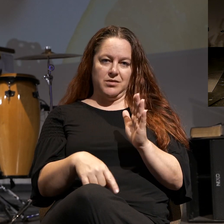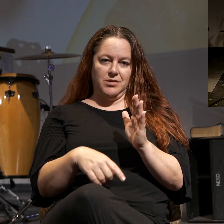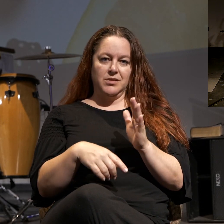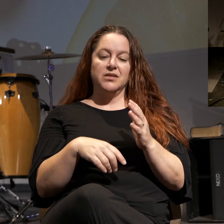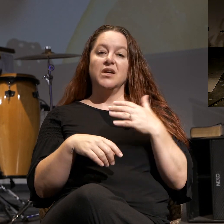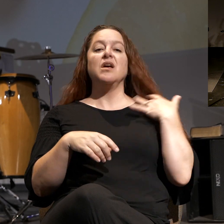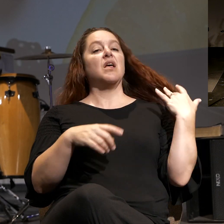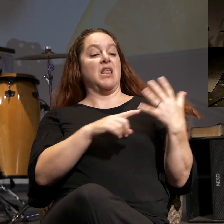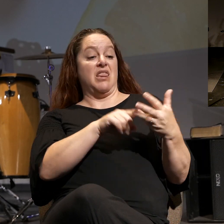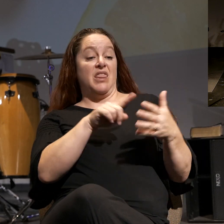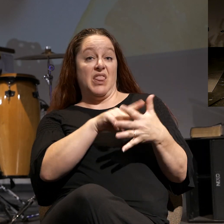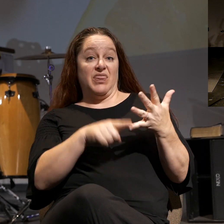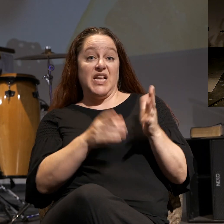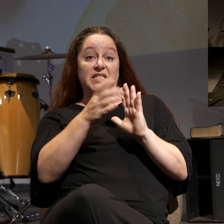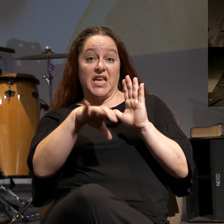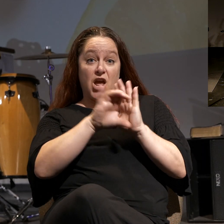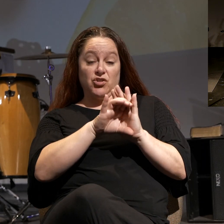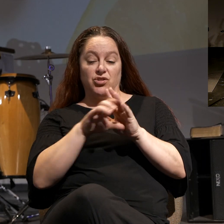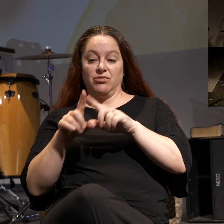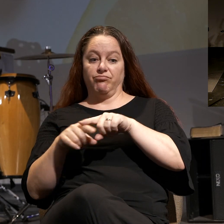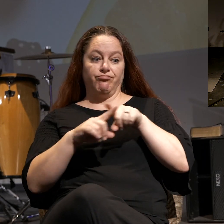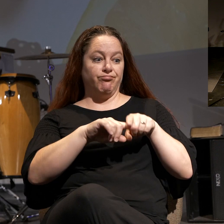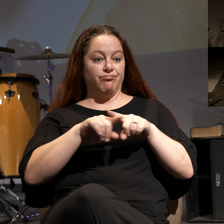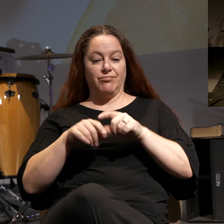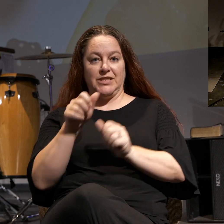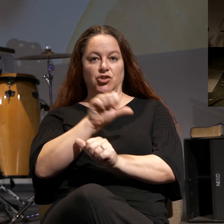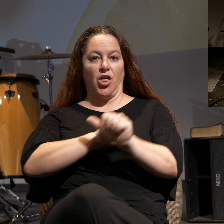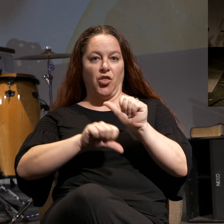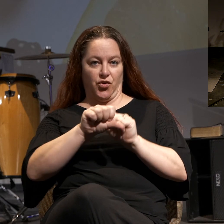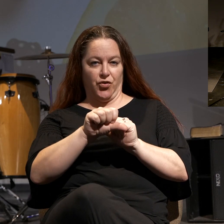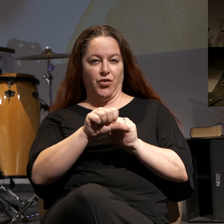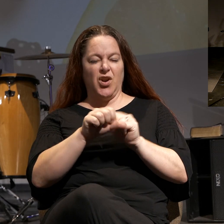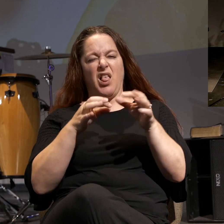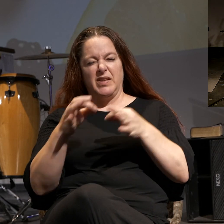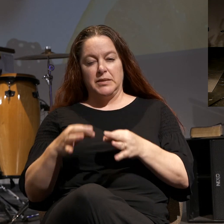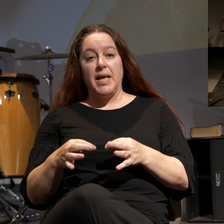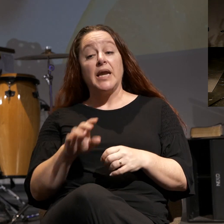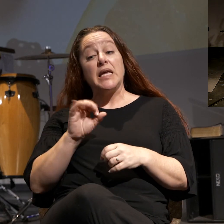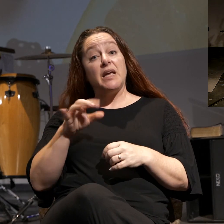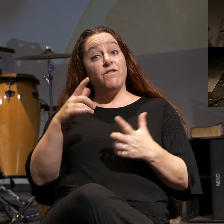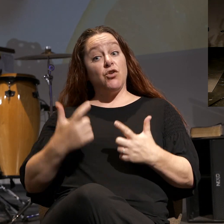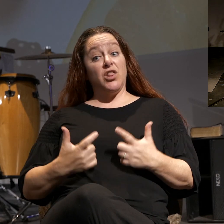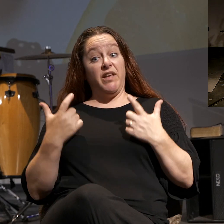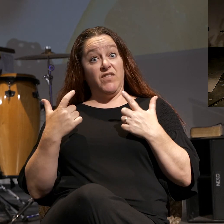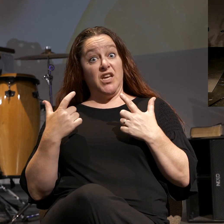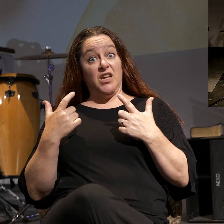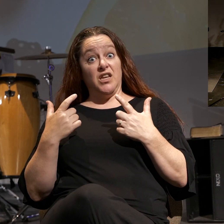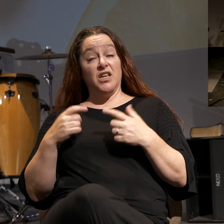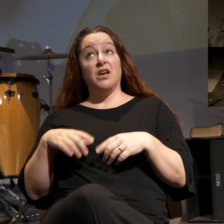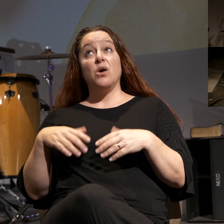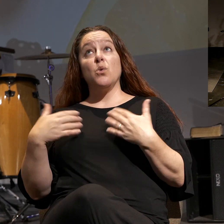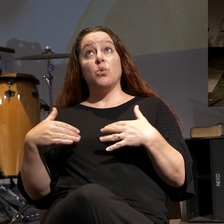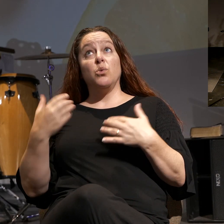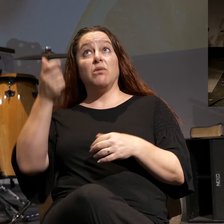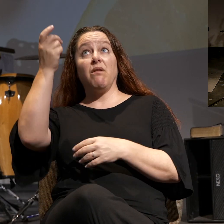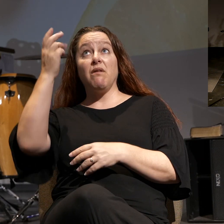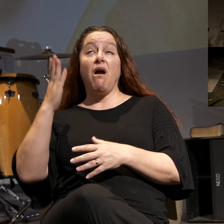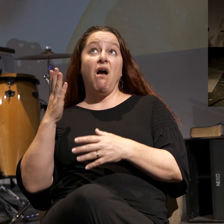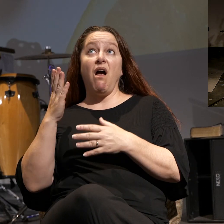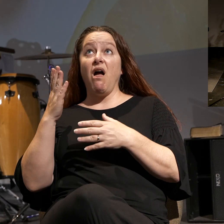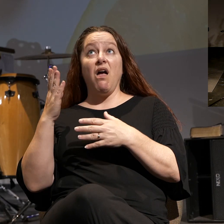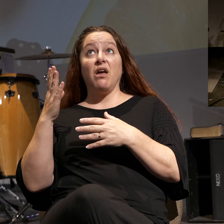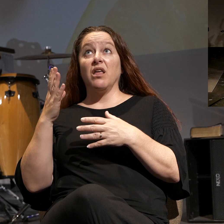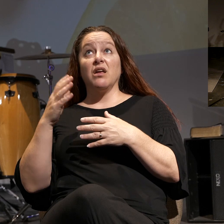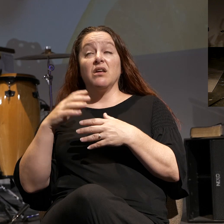These character traits are interdependent upon each other. Let me explain that for you. If you are living in the reality of God's extravagant